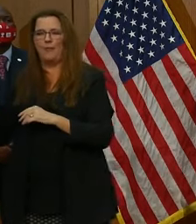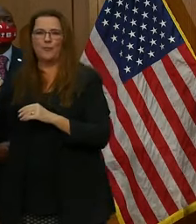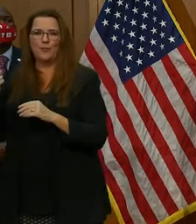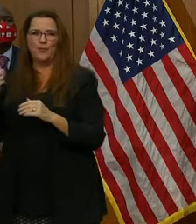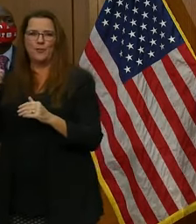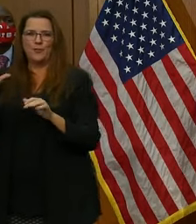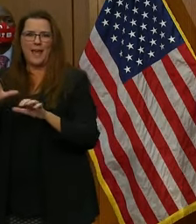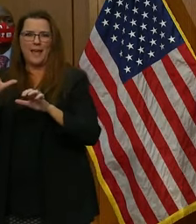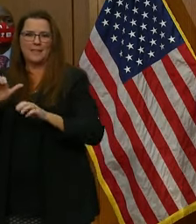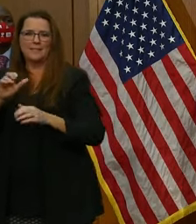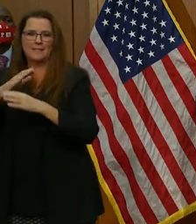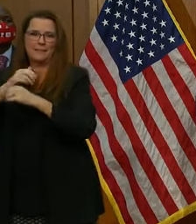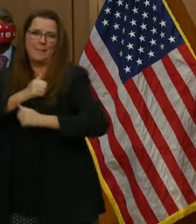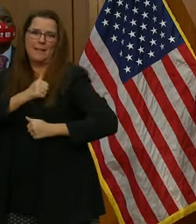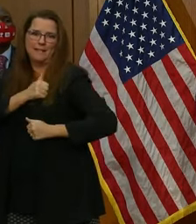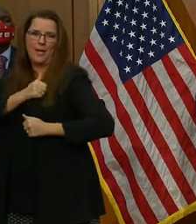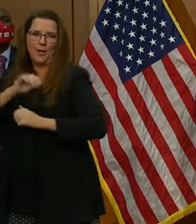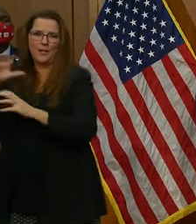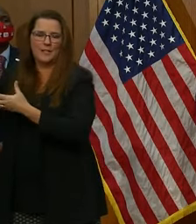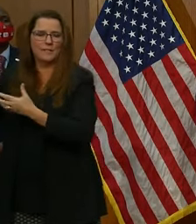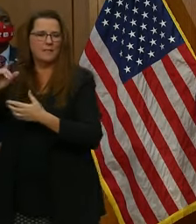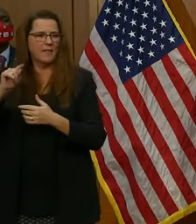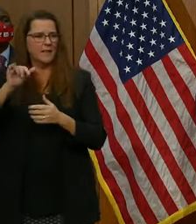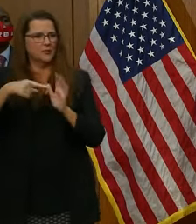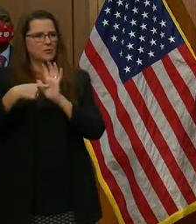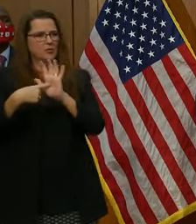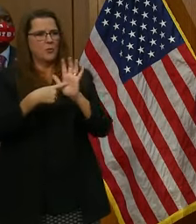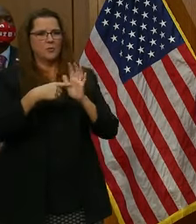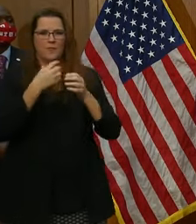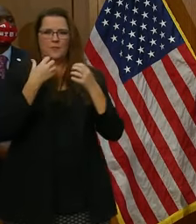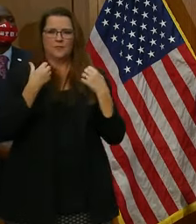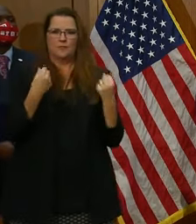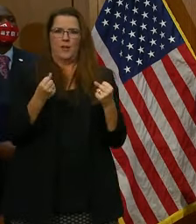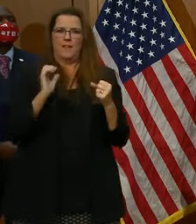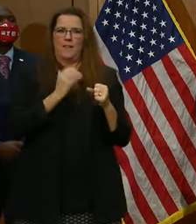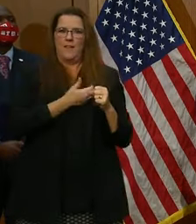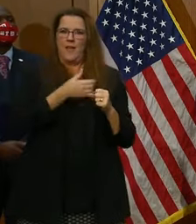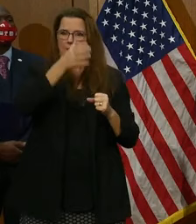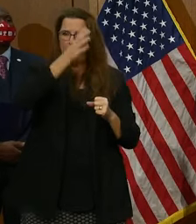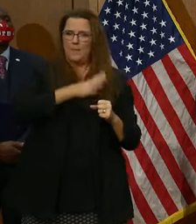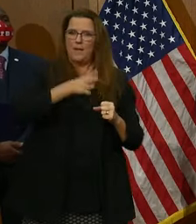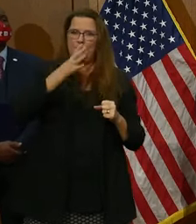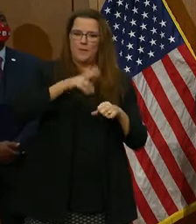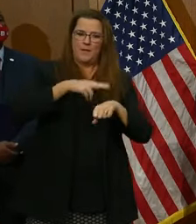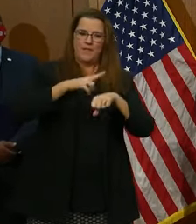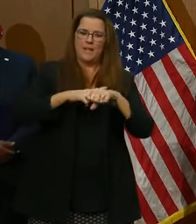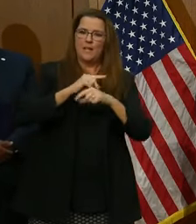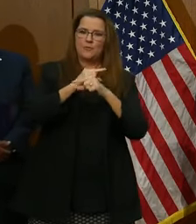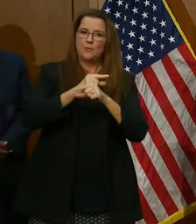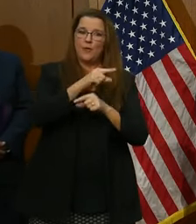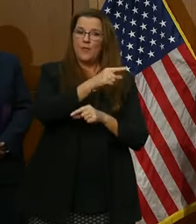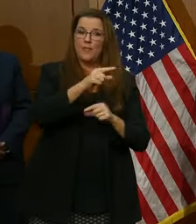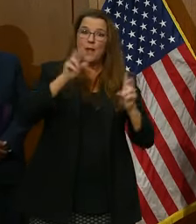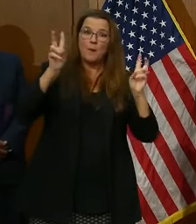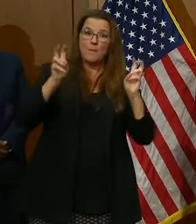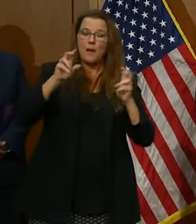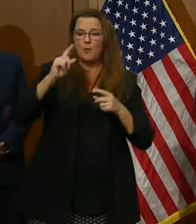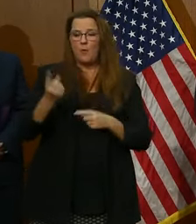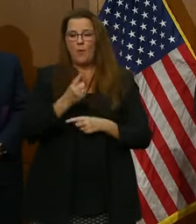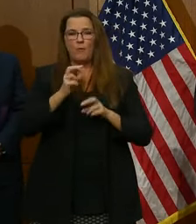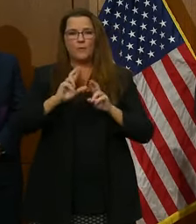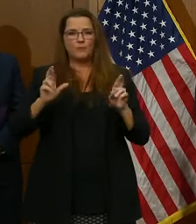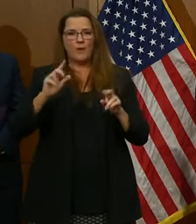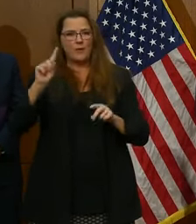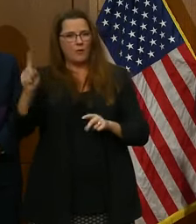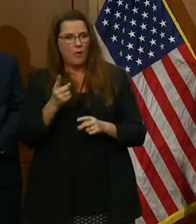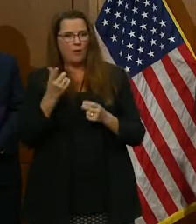it's just a testament to the strength of the men and women of our Virginia National Guard, as they live out the model of being always ready and always there. And so they